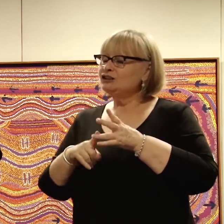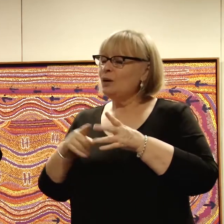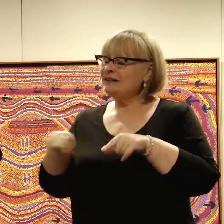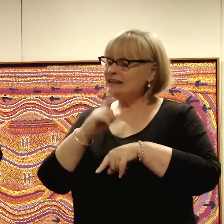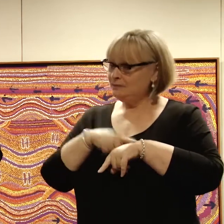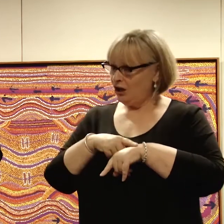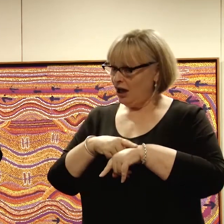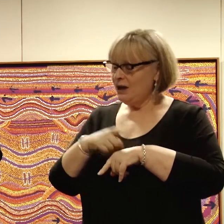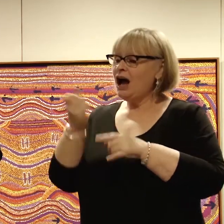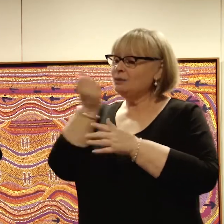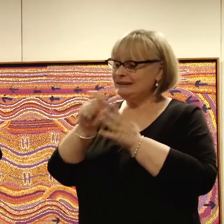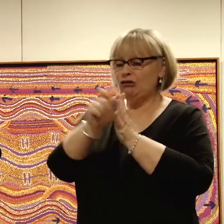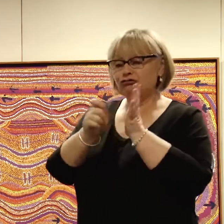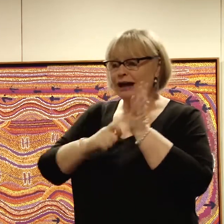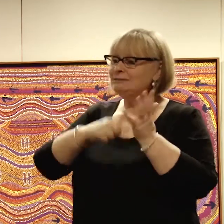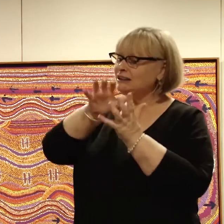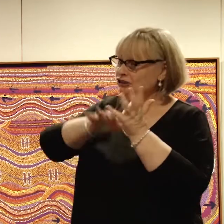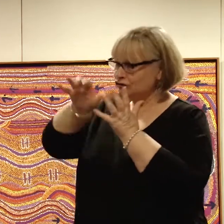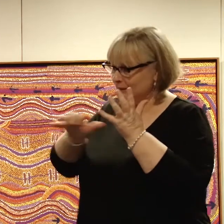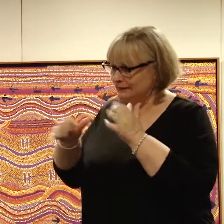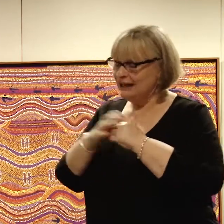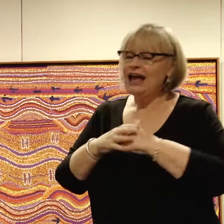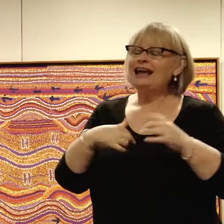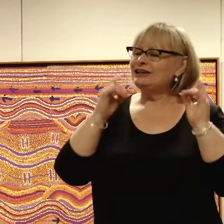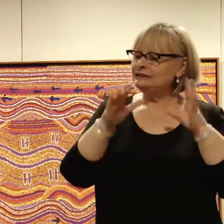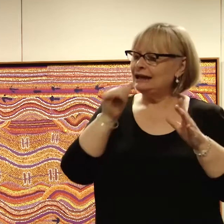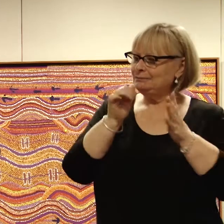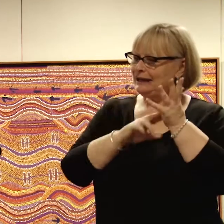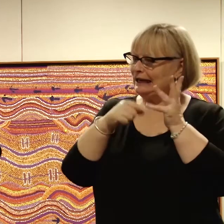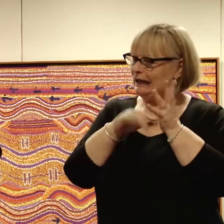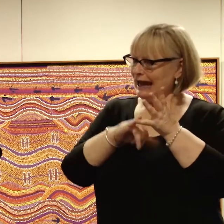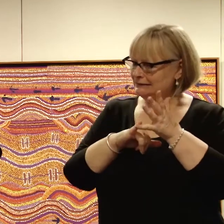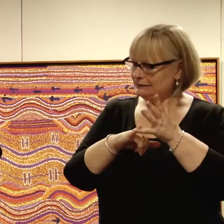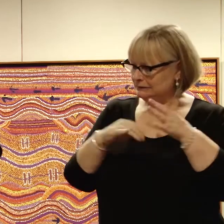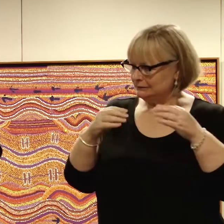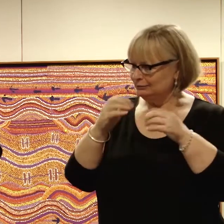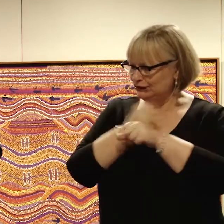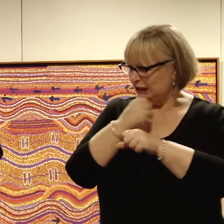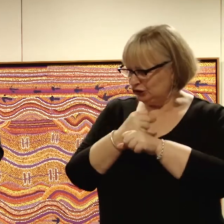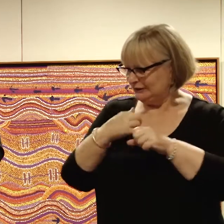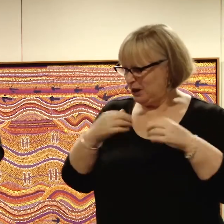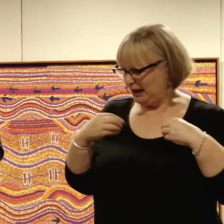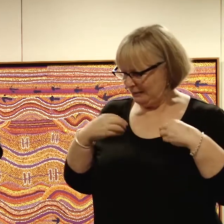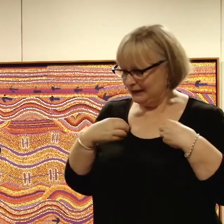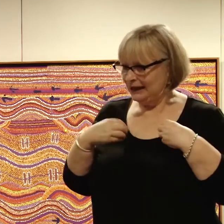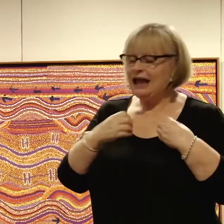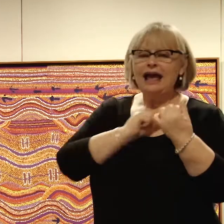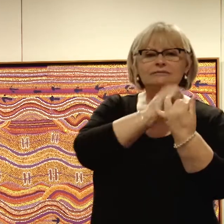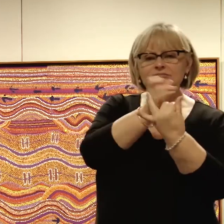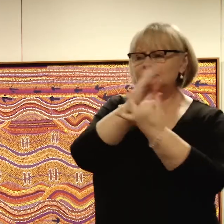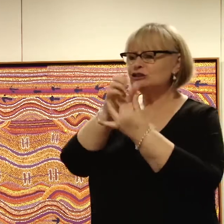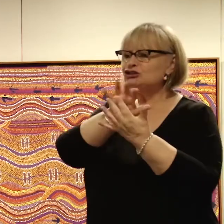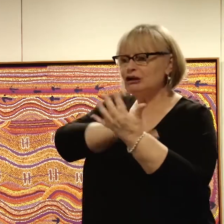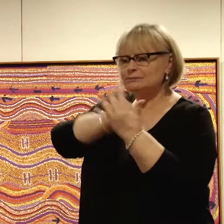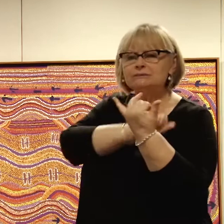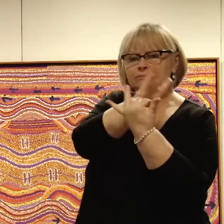was going on, I was still writing my scripts and I'd started up Beernuts Productions, my production company. I'd also started sending out scripts to